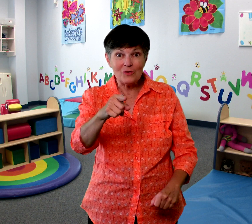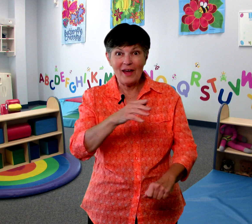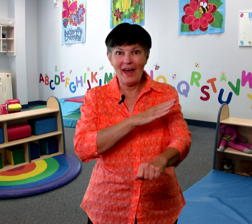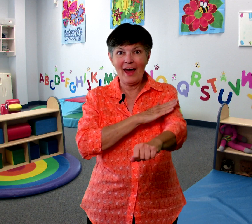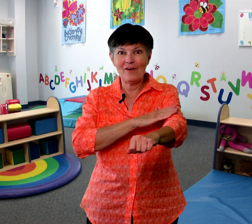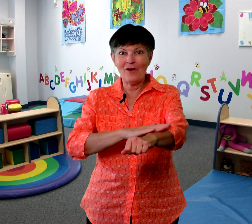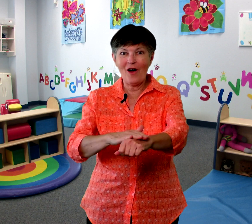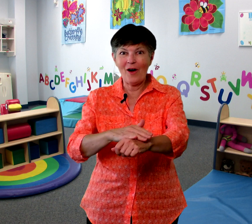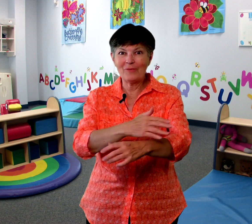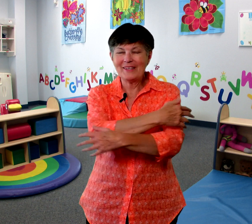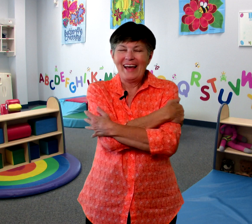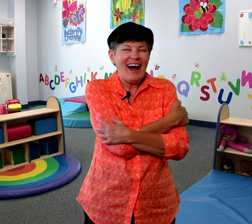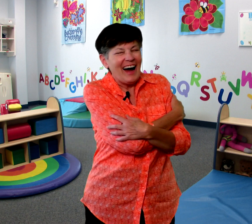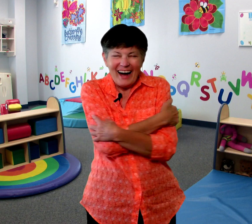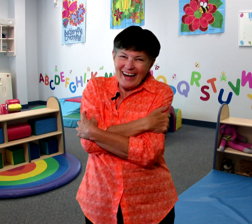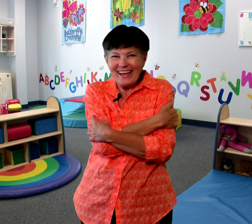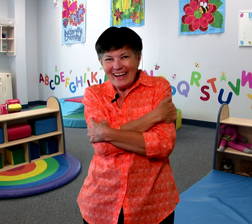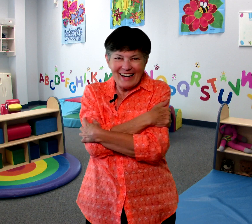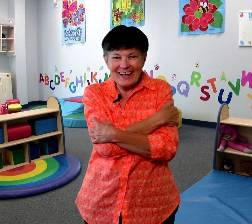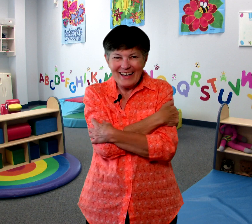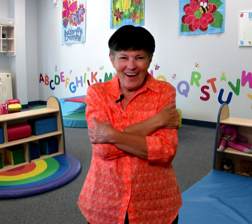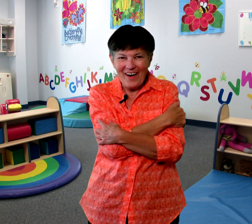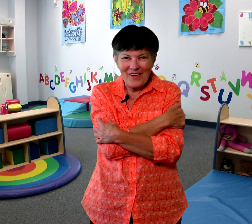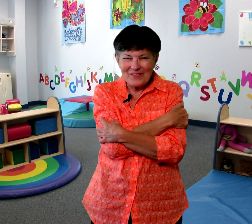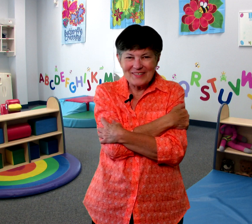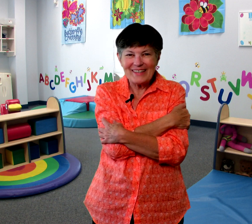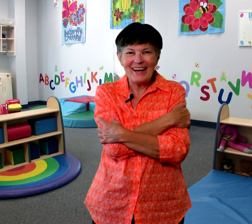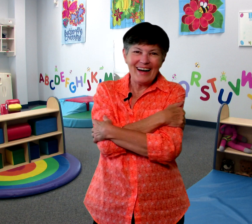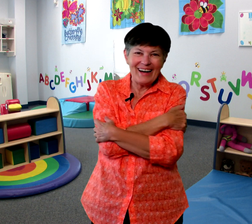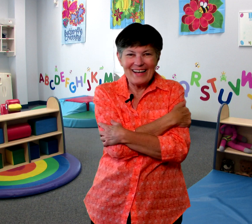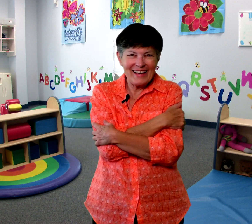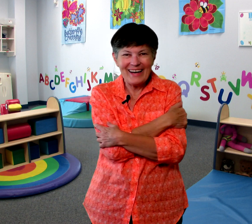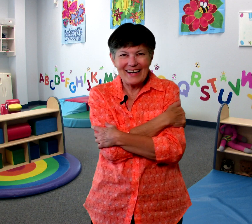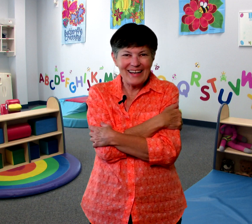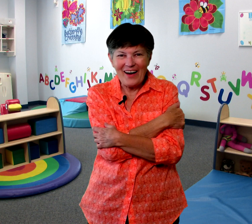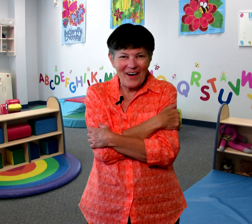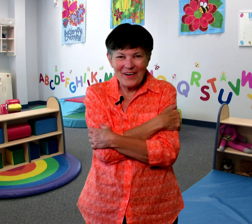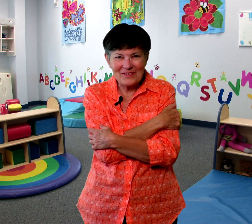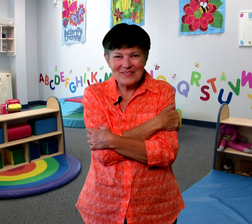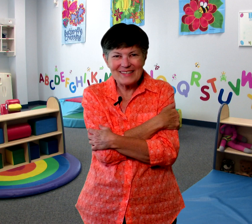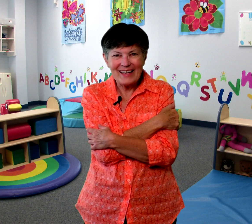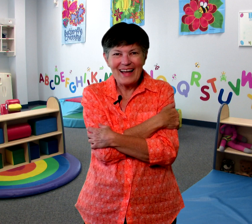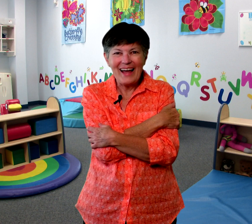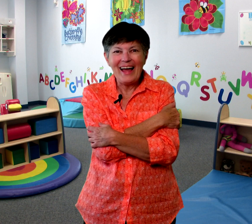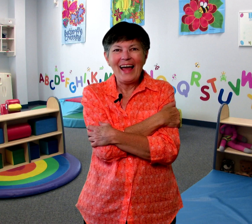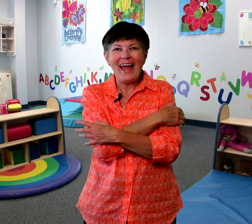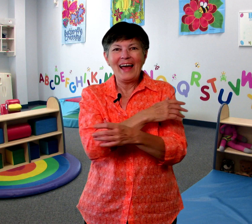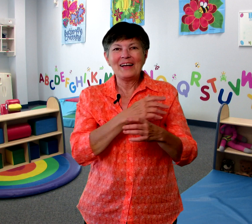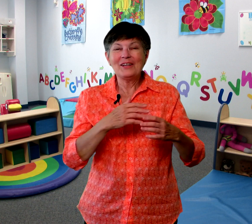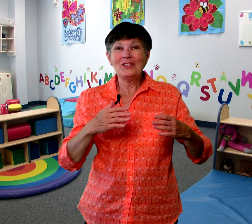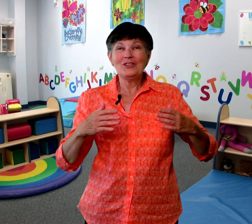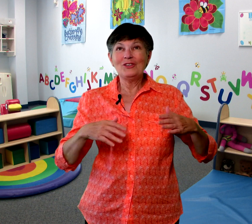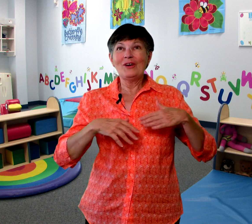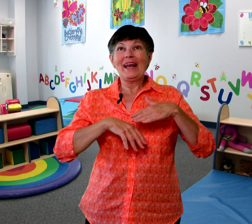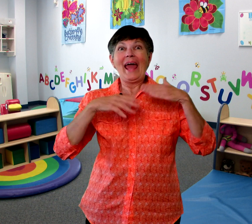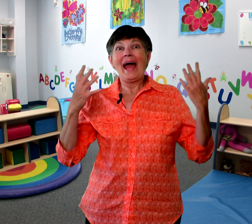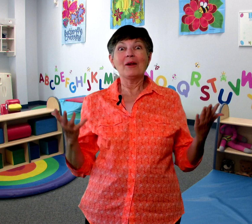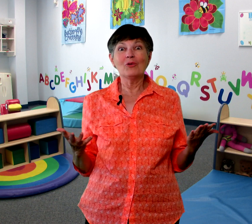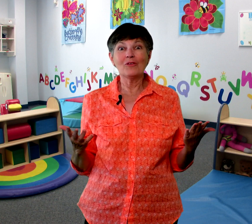have arms huggy huggy arms huggy huggy arms and you can add more